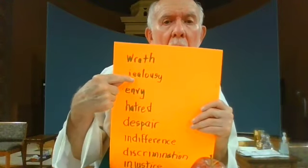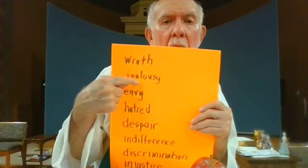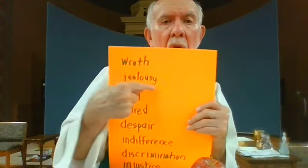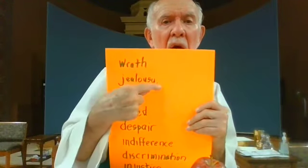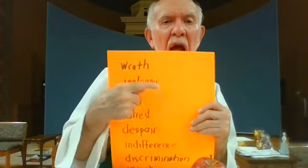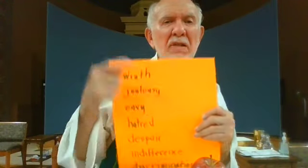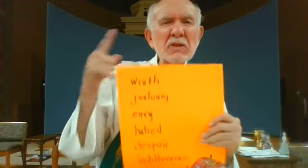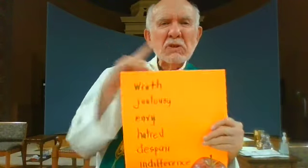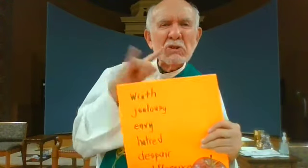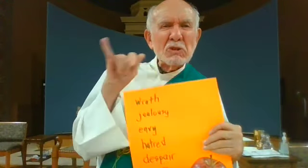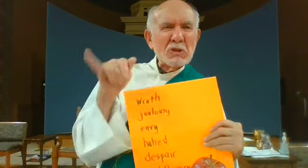jealousy